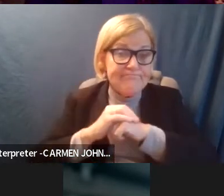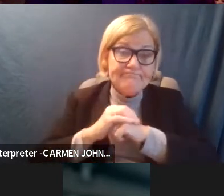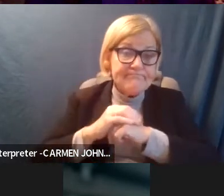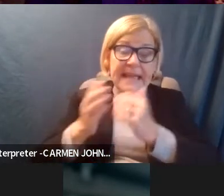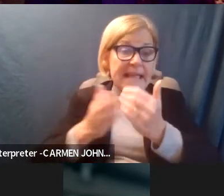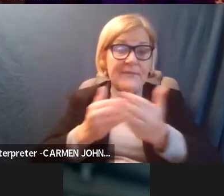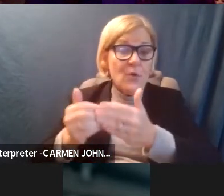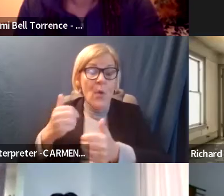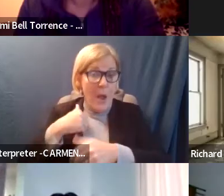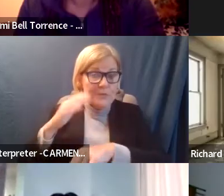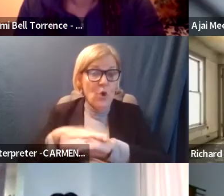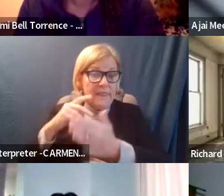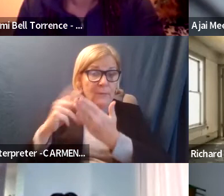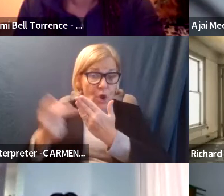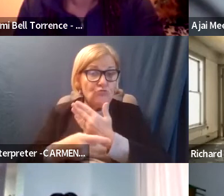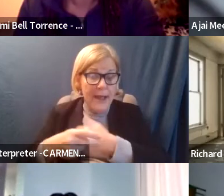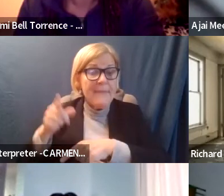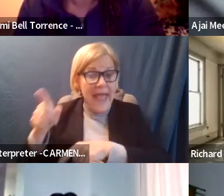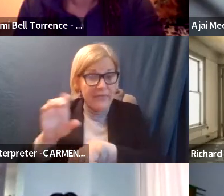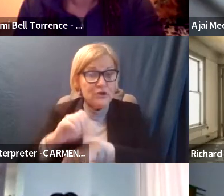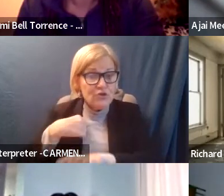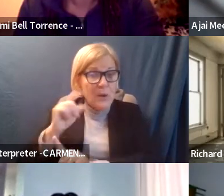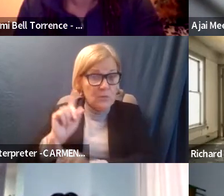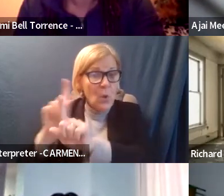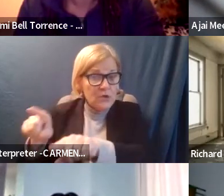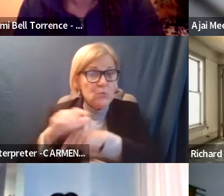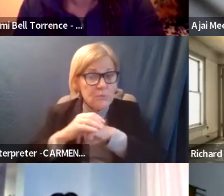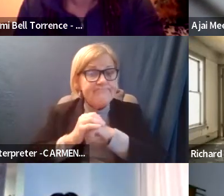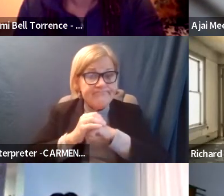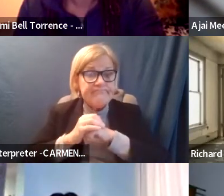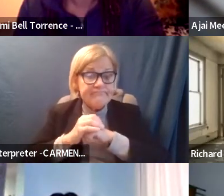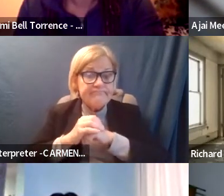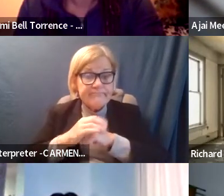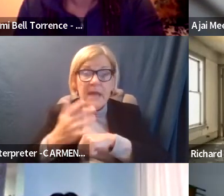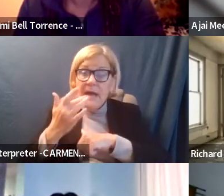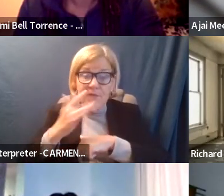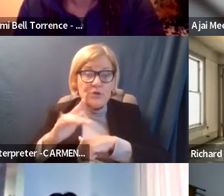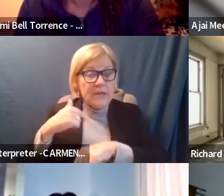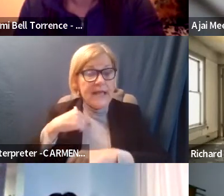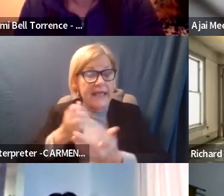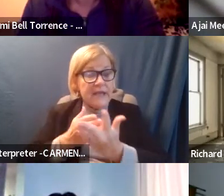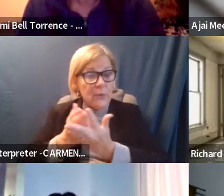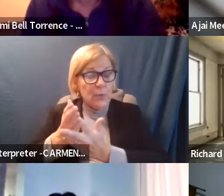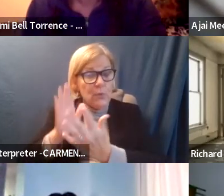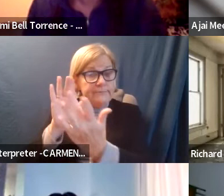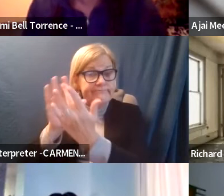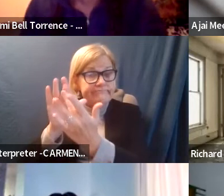though I was on a program at the church I was going to, fortunately, I could get through to them on the phone and let them know I